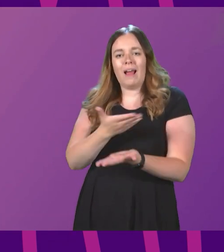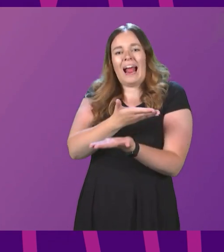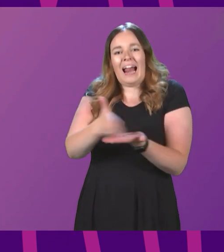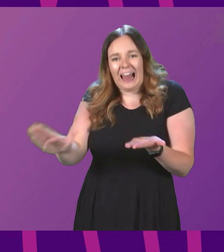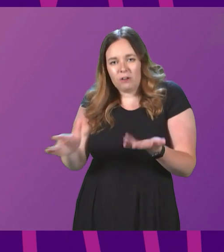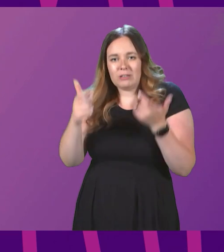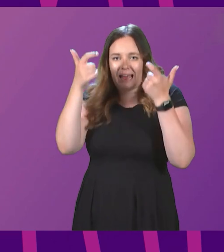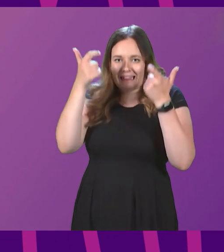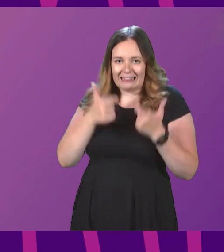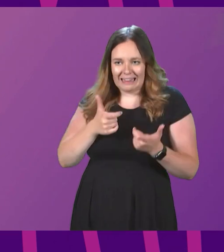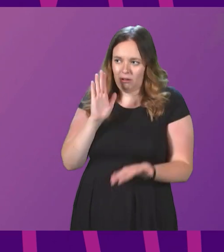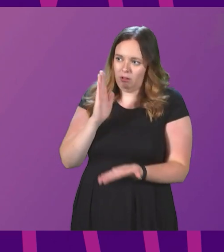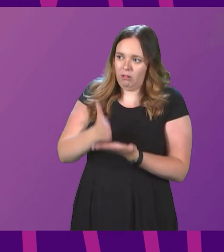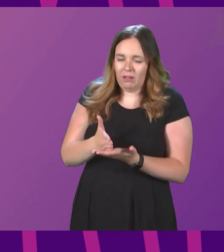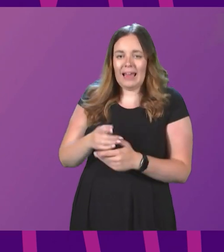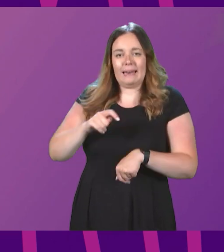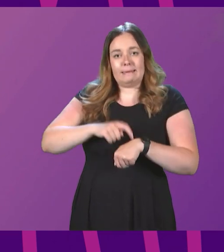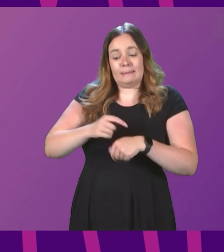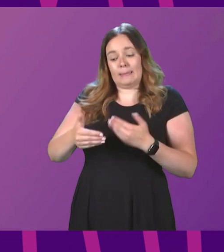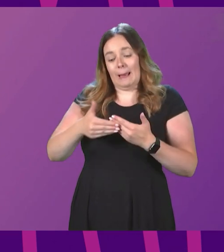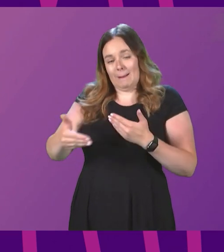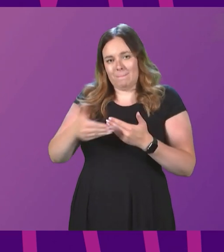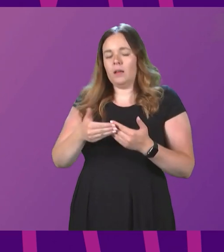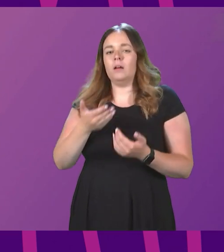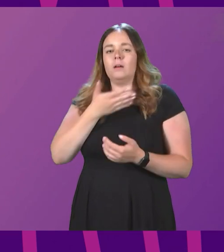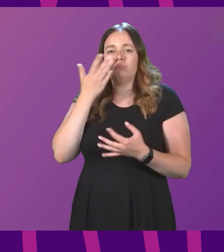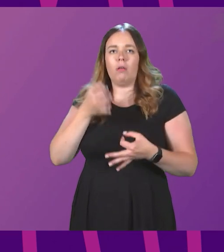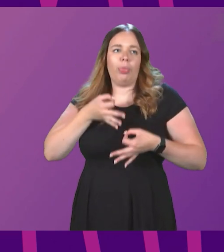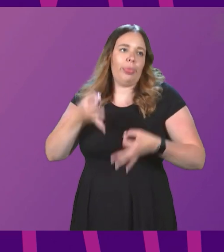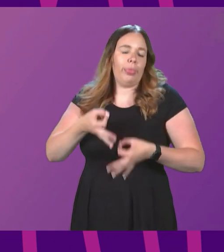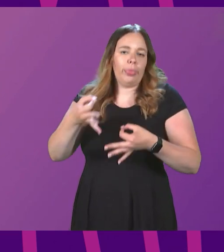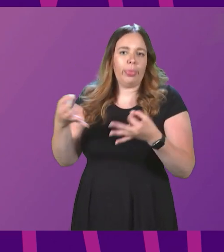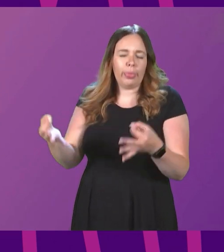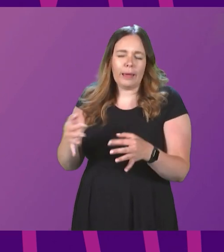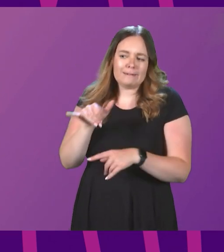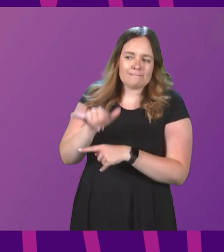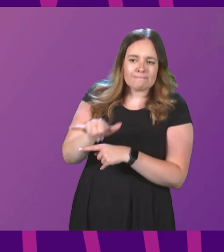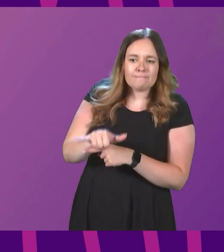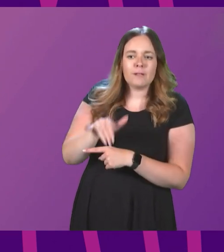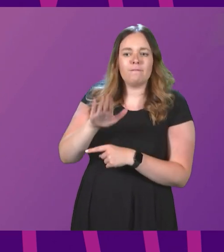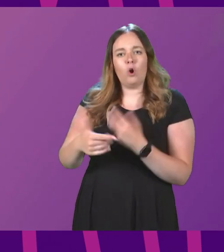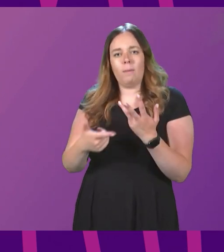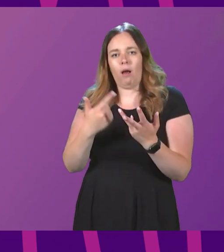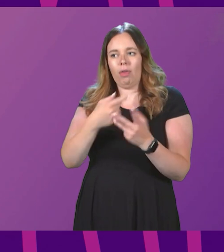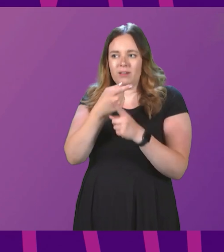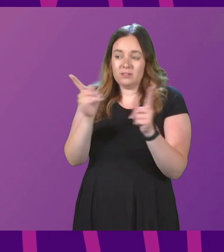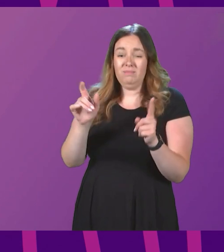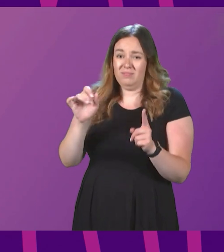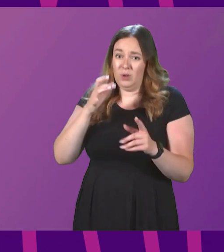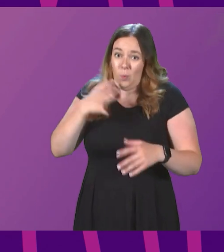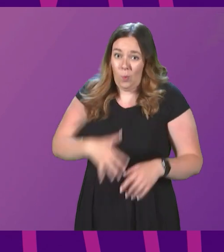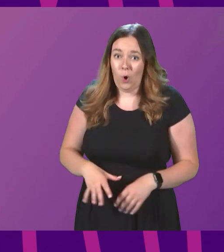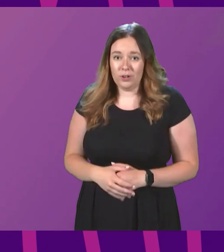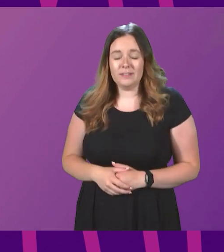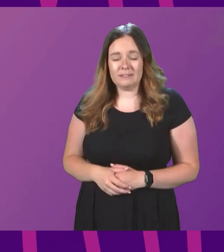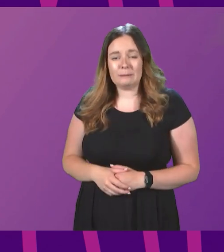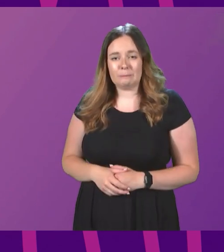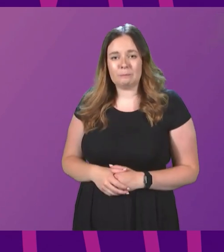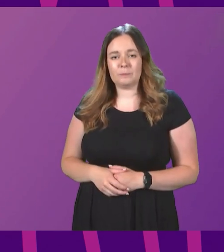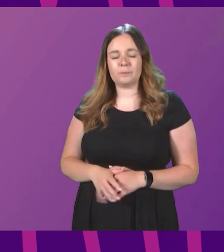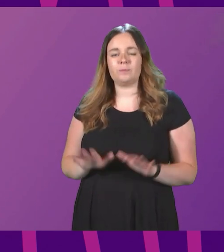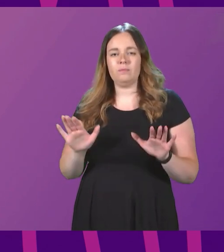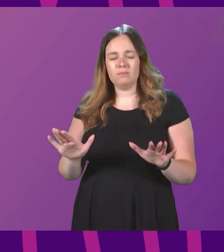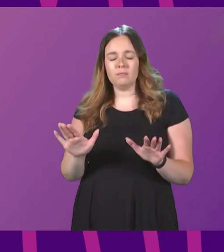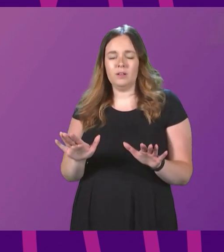certainty in a timely manner and without the delay and continued doubt that others would prefer. Signing officer,